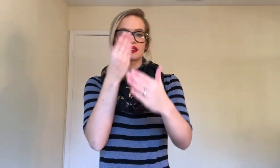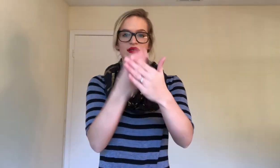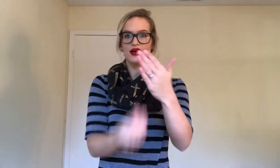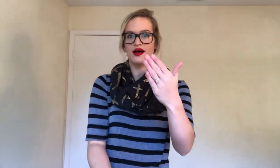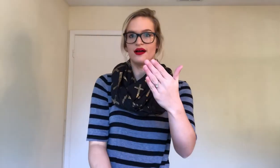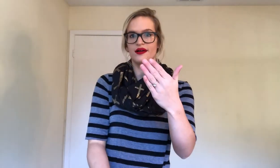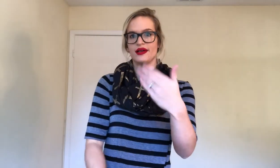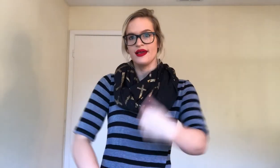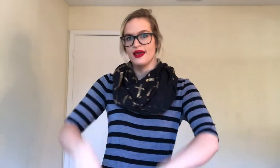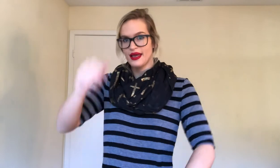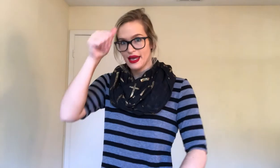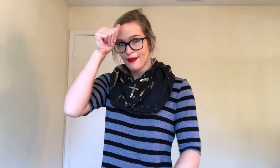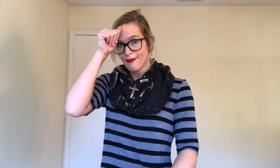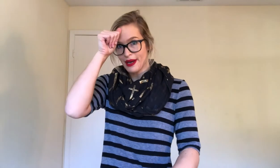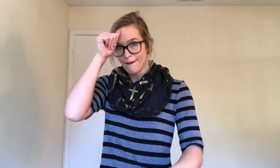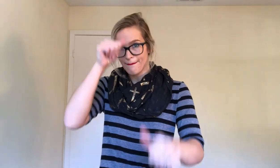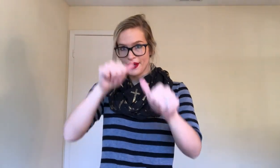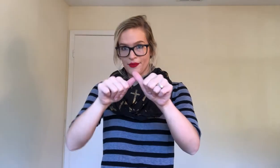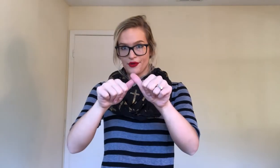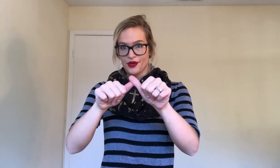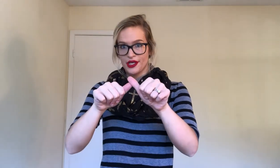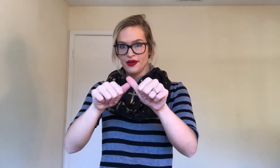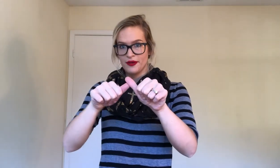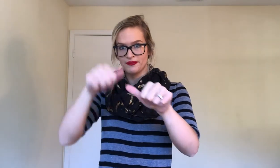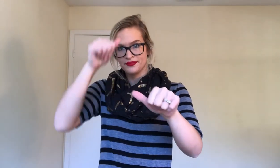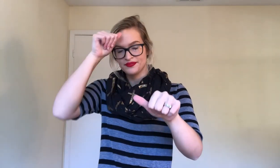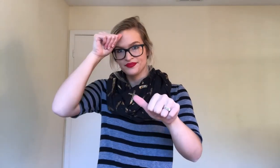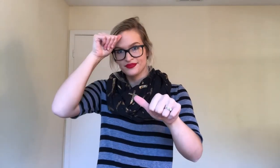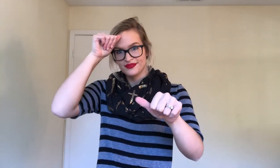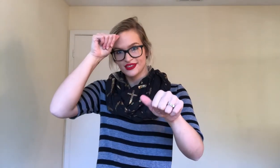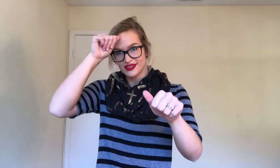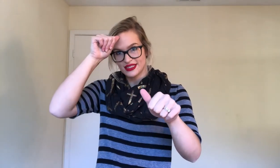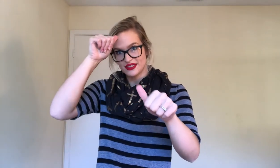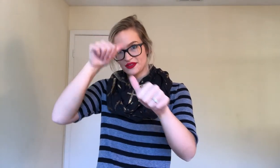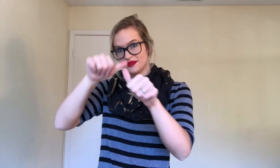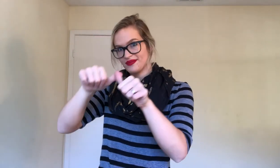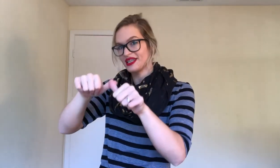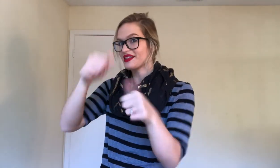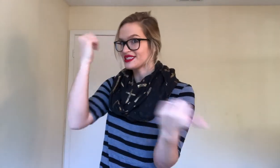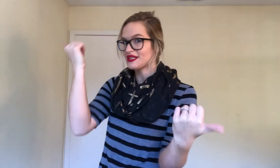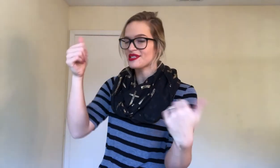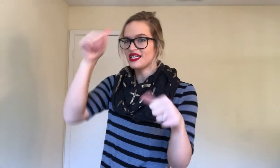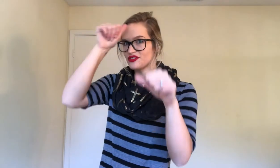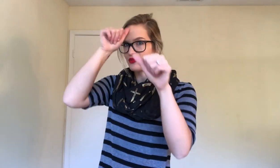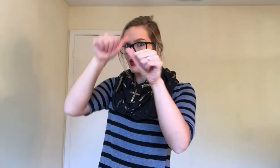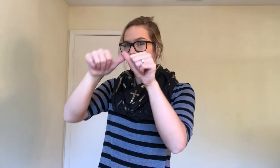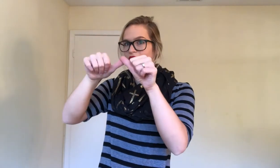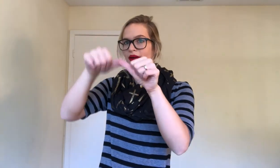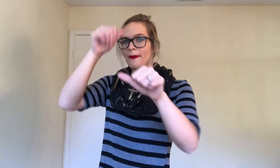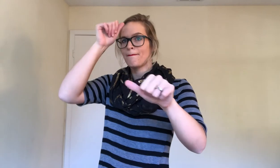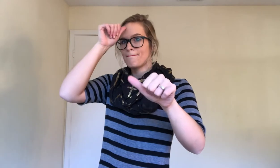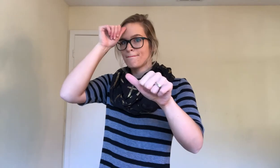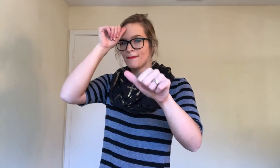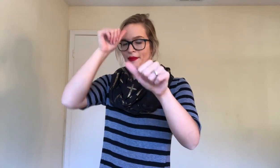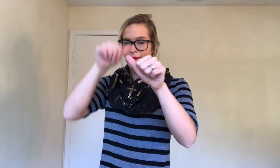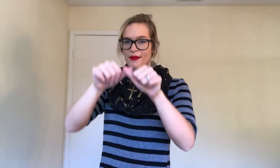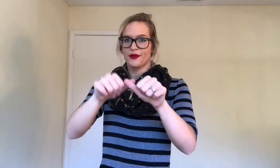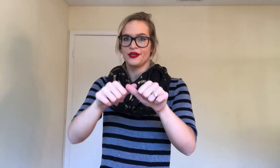Gone. And. My. Memory. So this is. Like the same sign as remember. My. Memory.